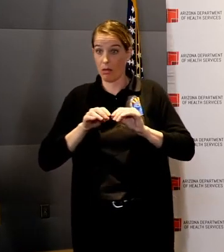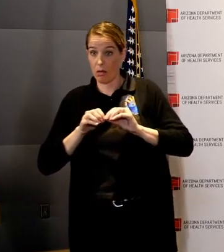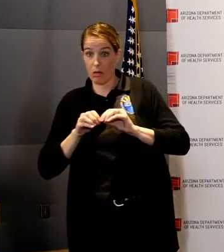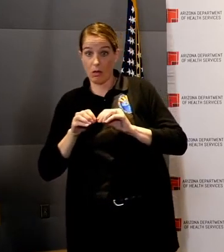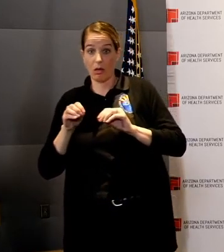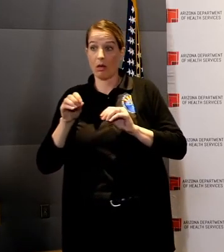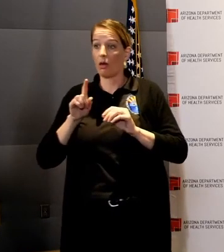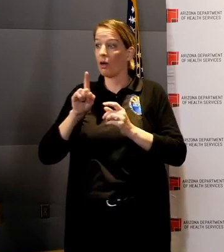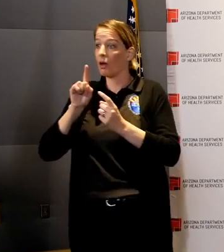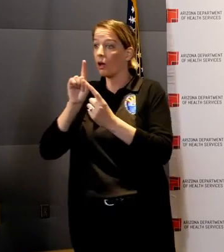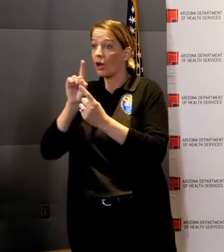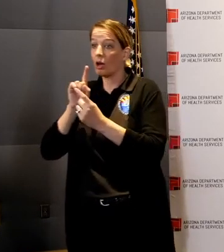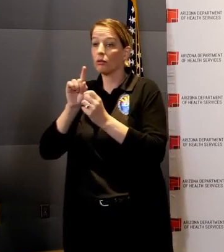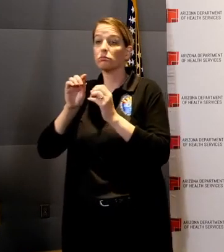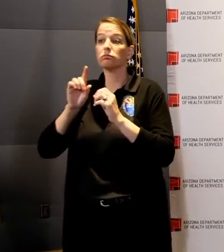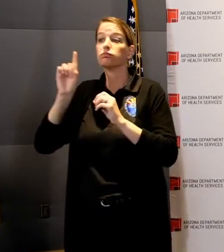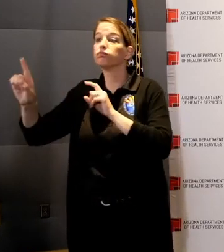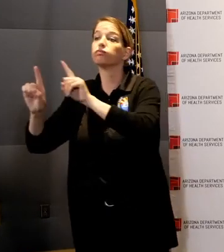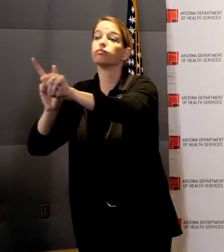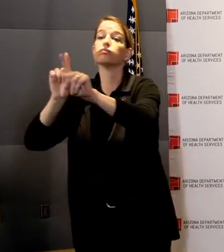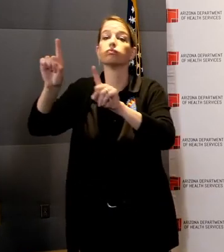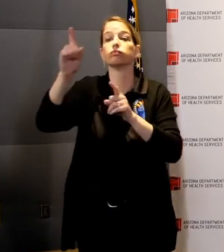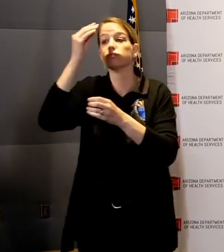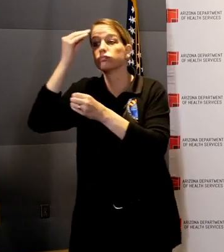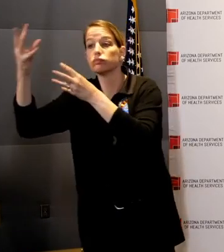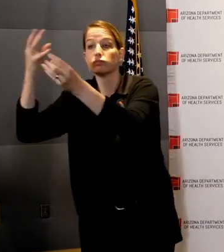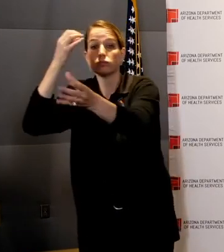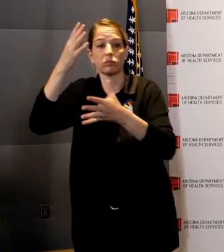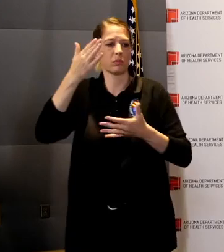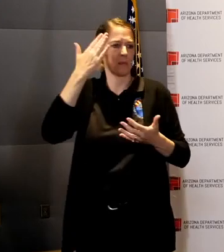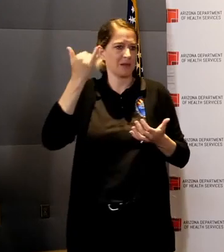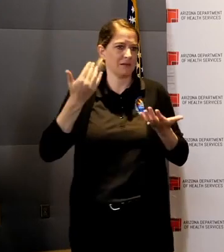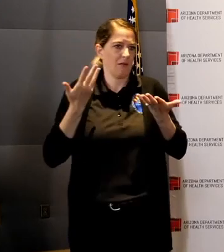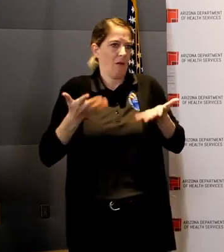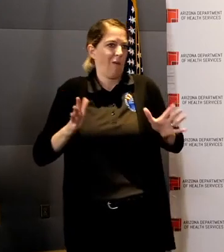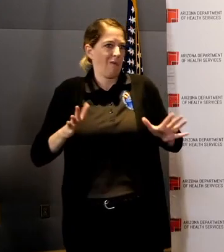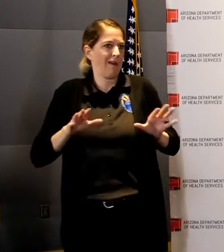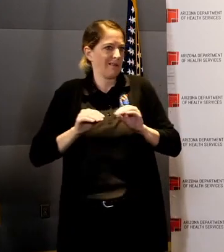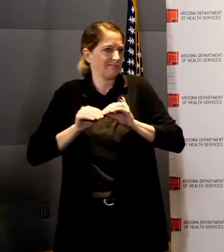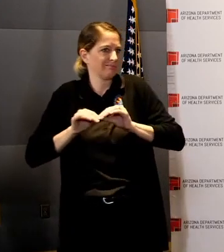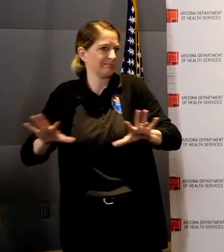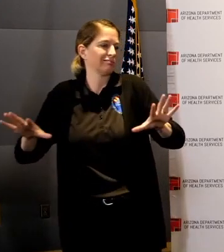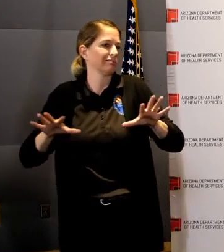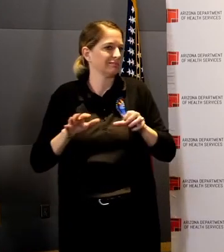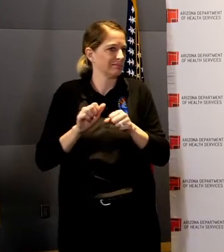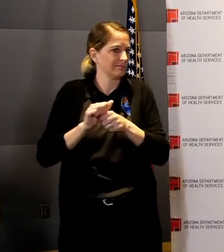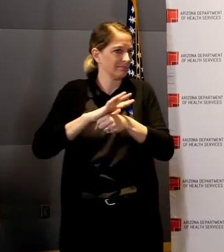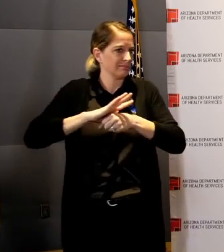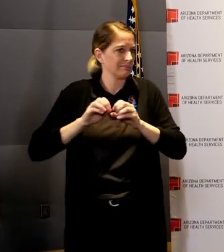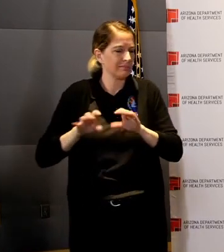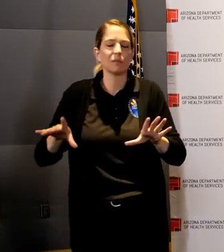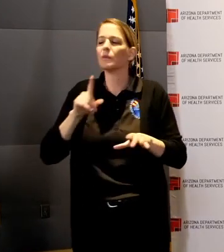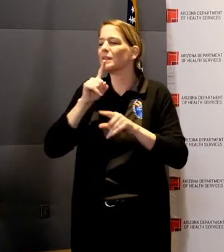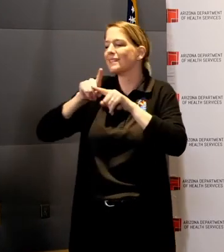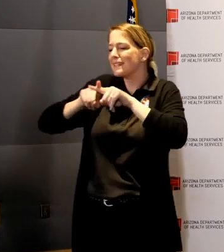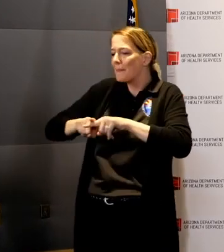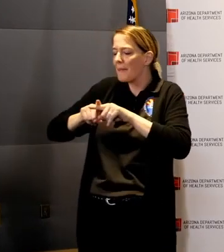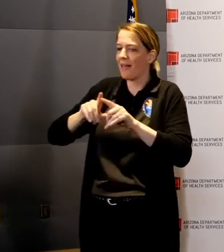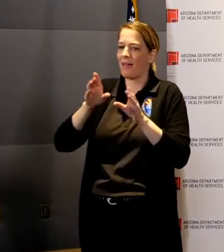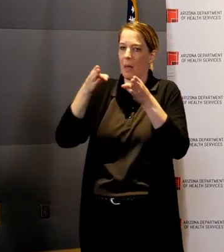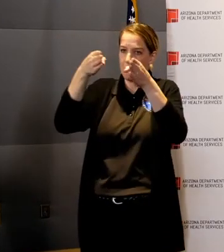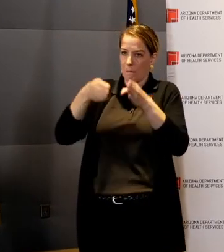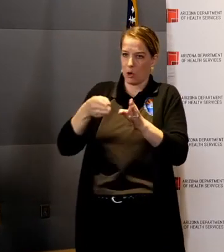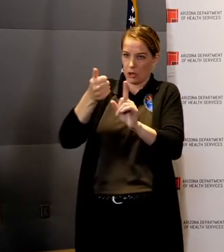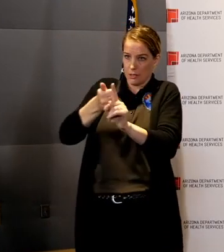anymore because the case number is growing. It would depend. It would depend. It the situation of that individual and if they are in